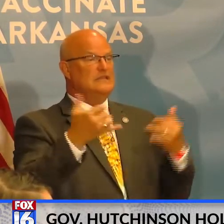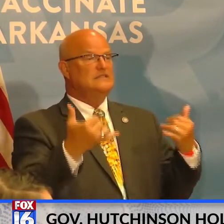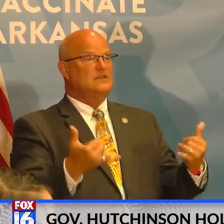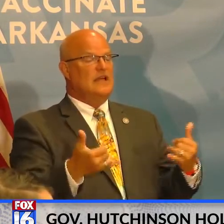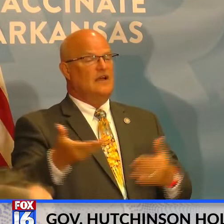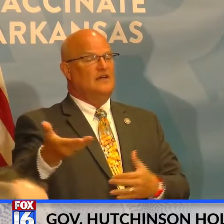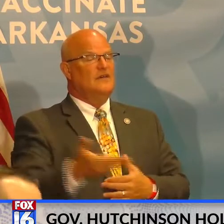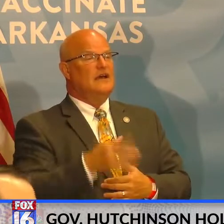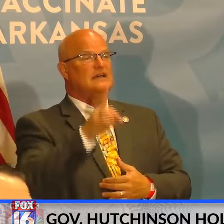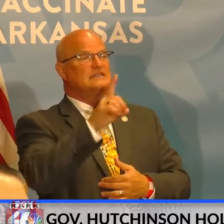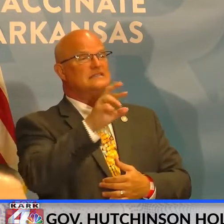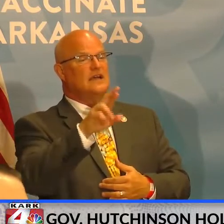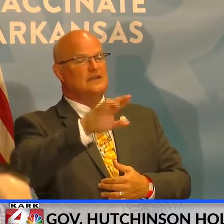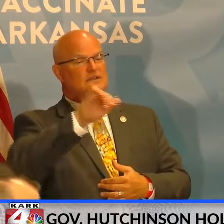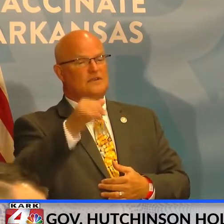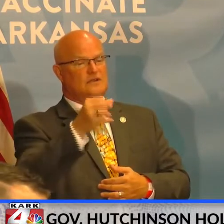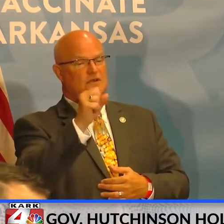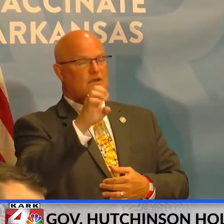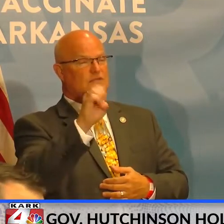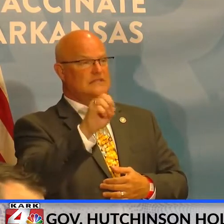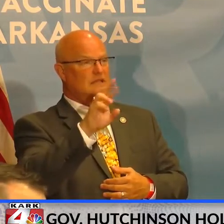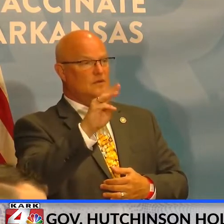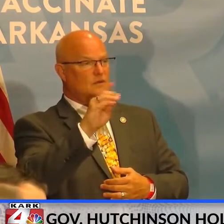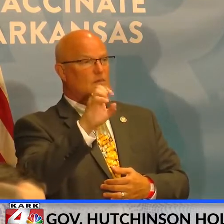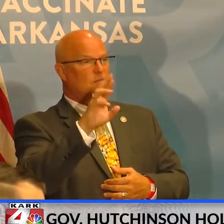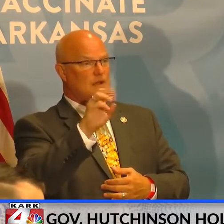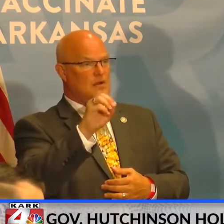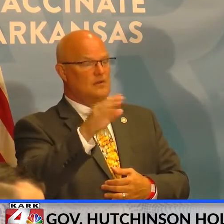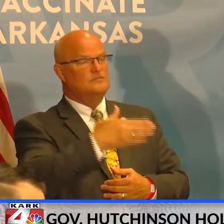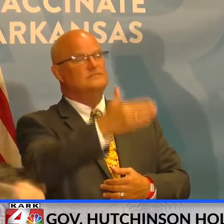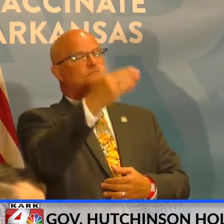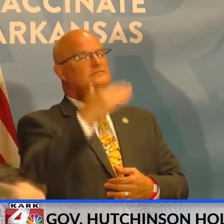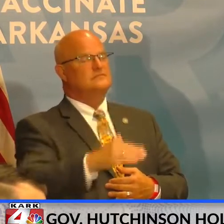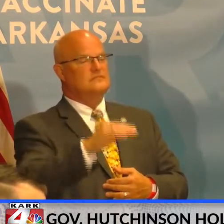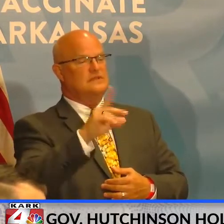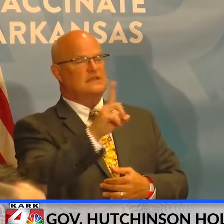I'll invite Dr. Romero for his comments, followed by Dr. Pfeffer.